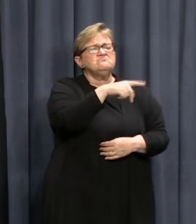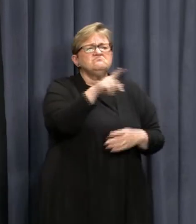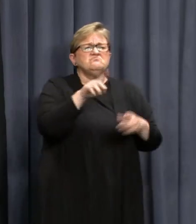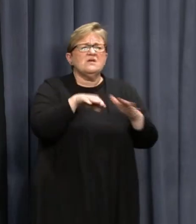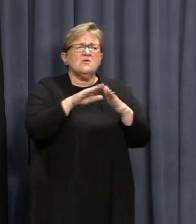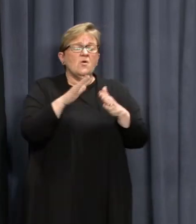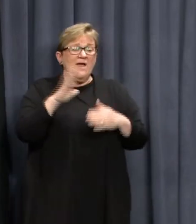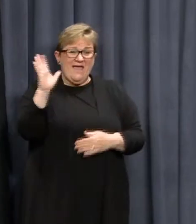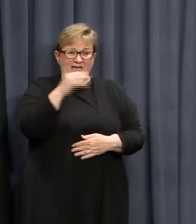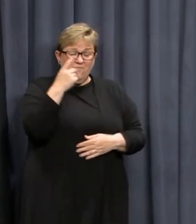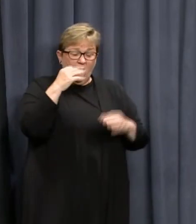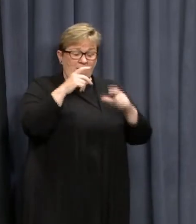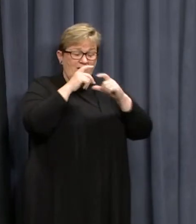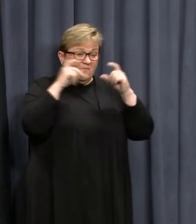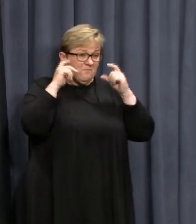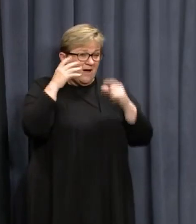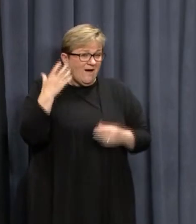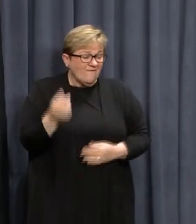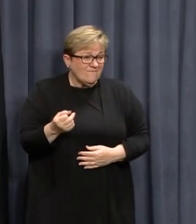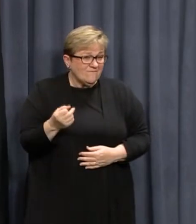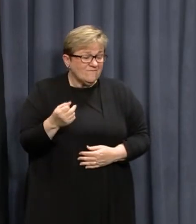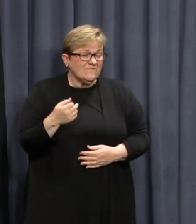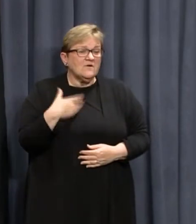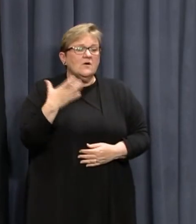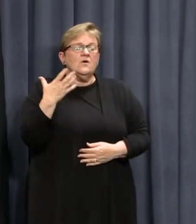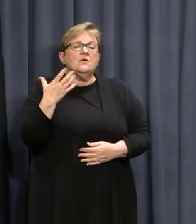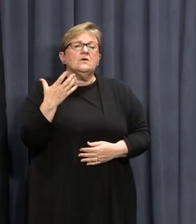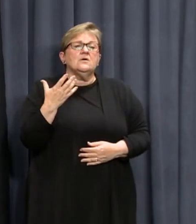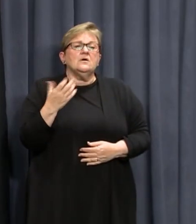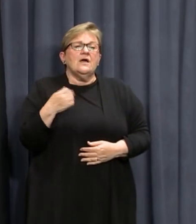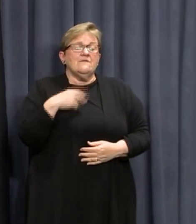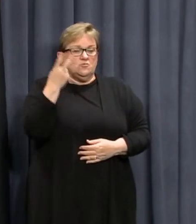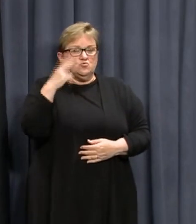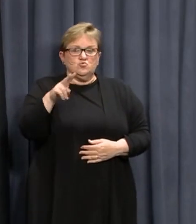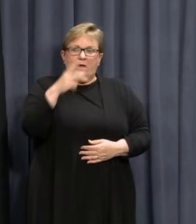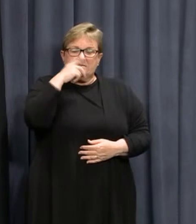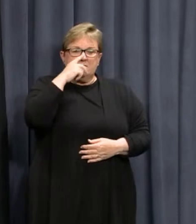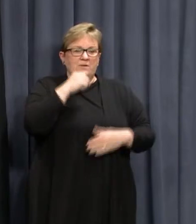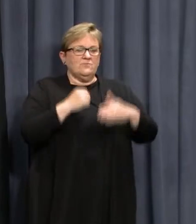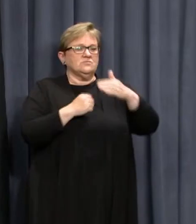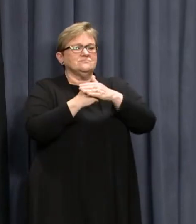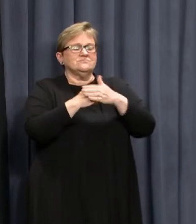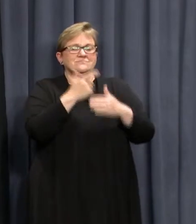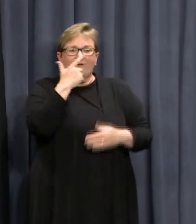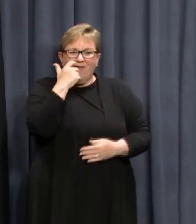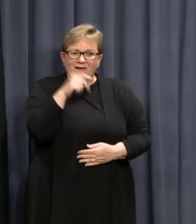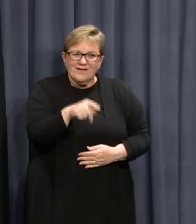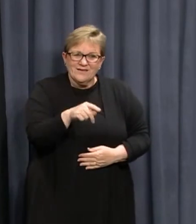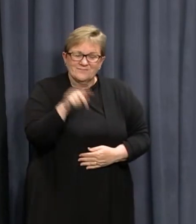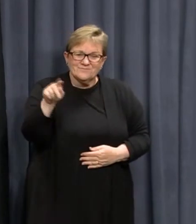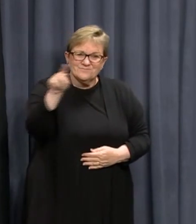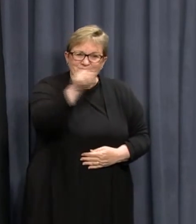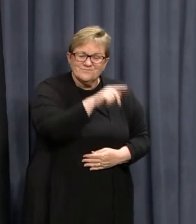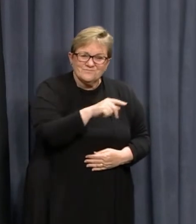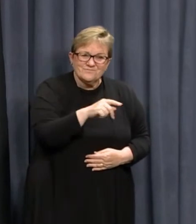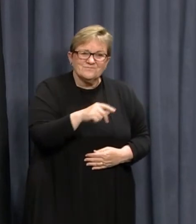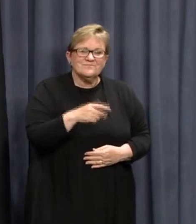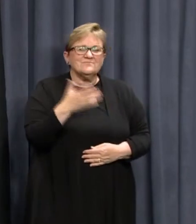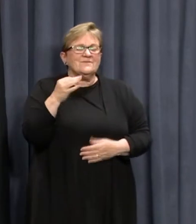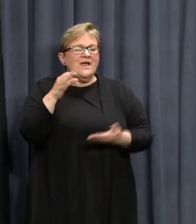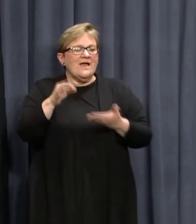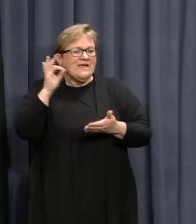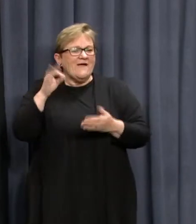community at a time when everyone was wearing masks, when we had a 20-person limit in place at venues, when we had